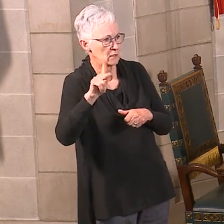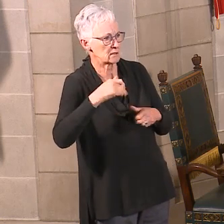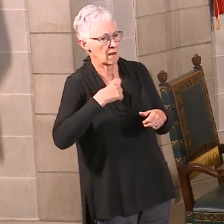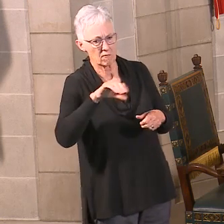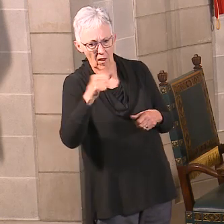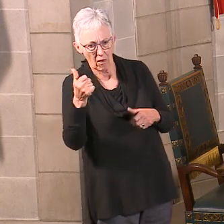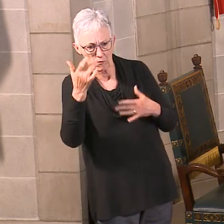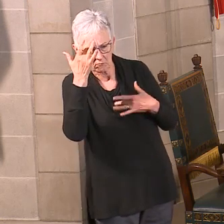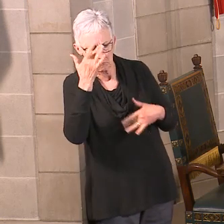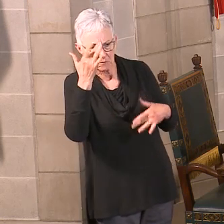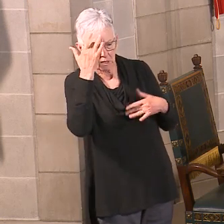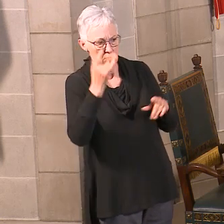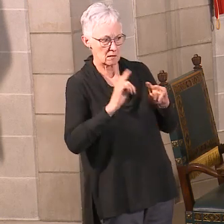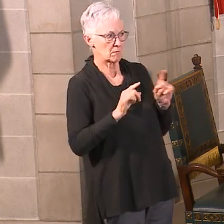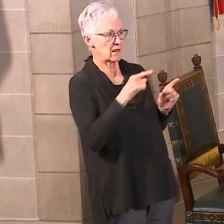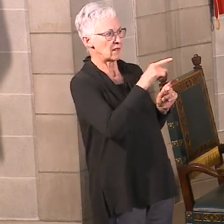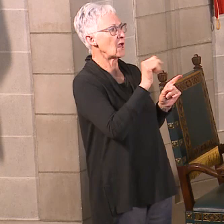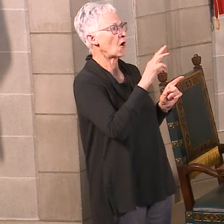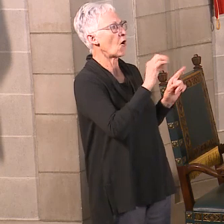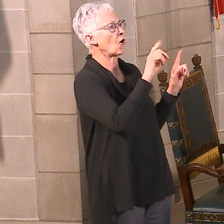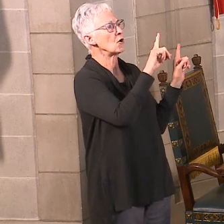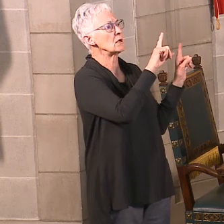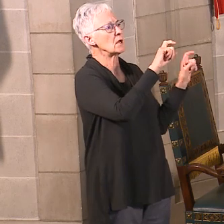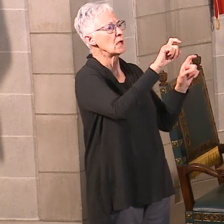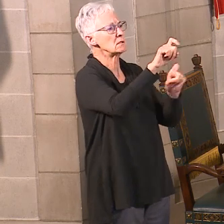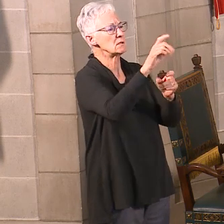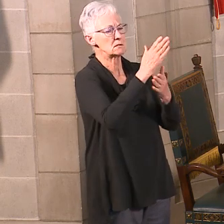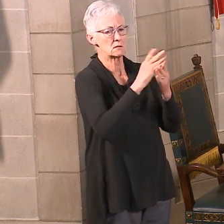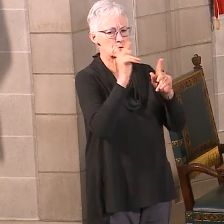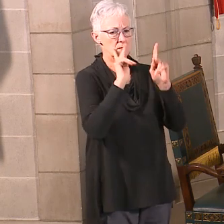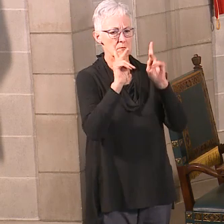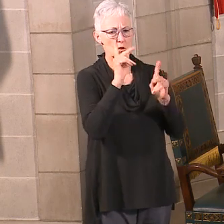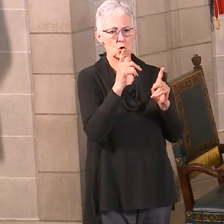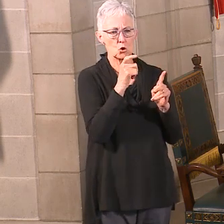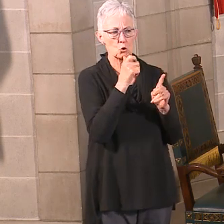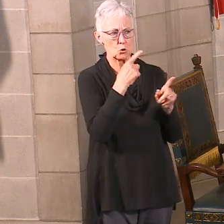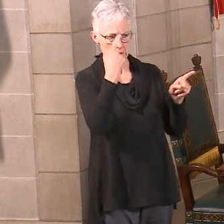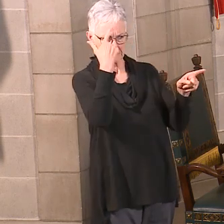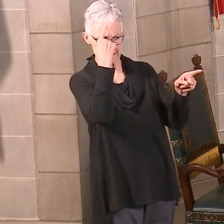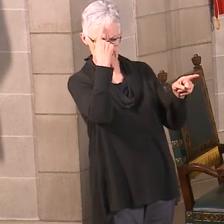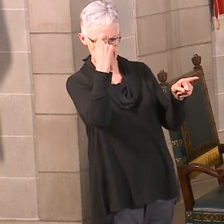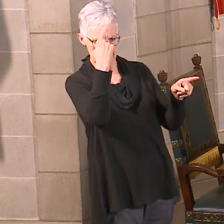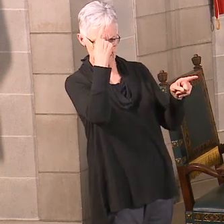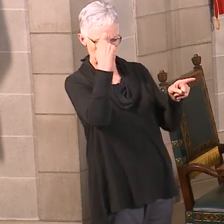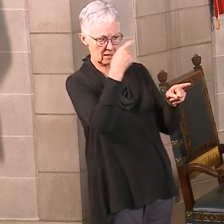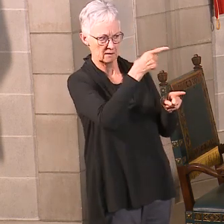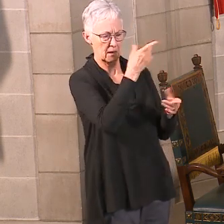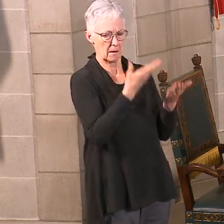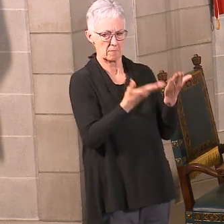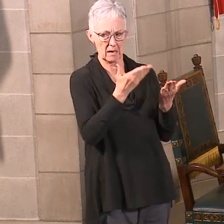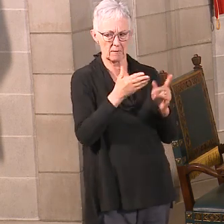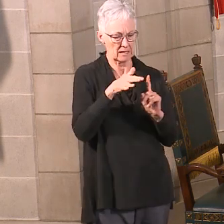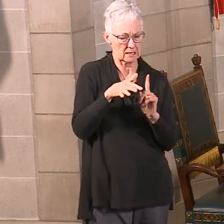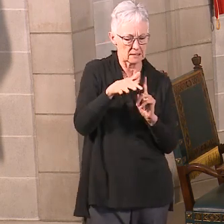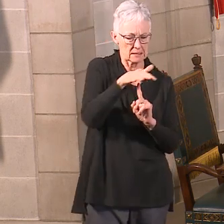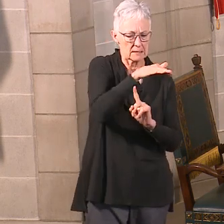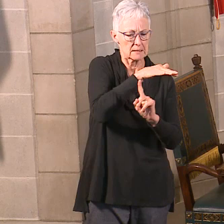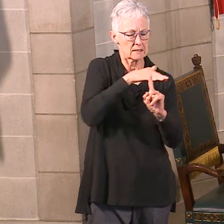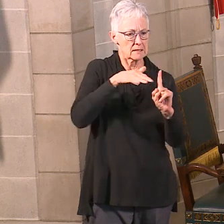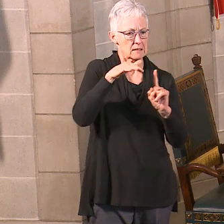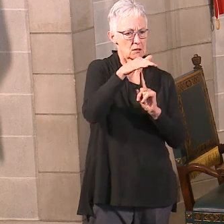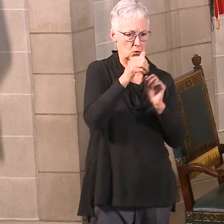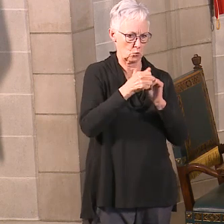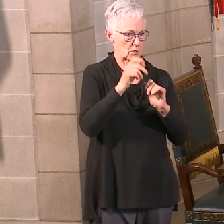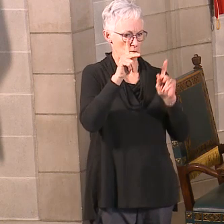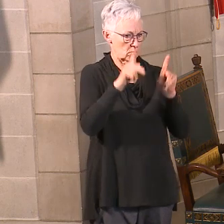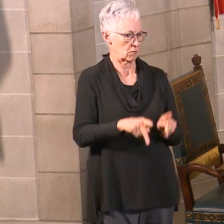that are also maybe exposed. So those will all be done through the contact tracings that